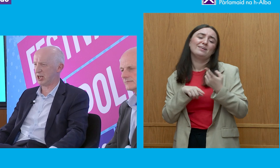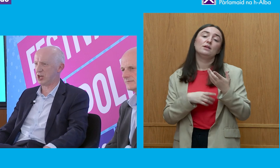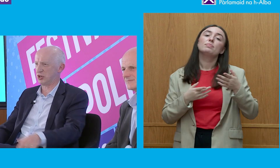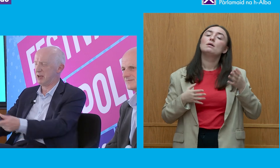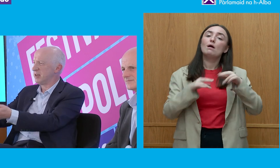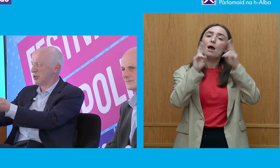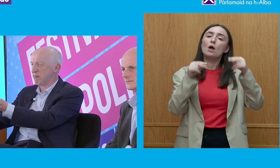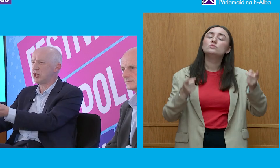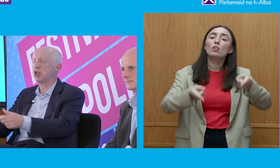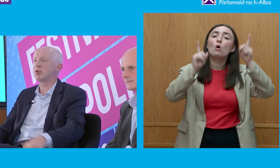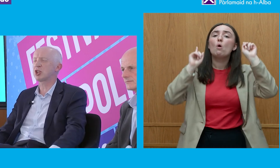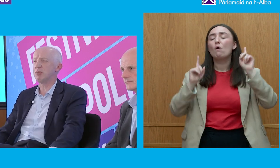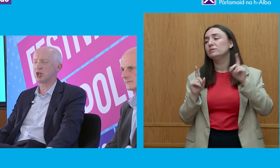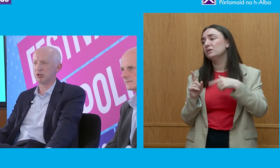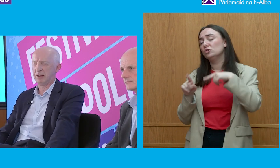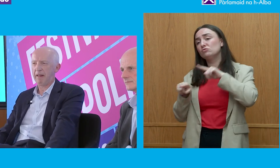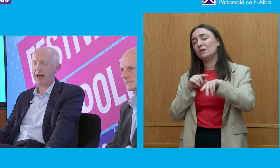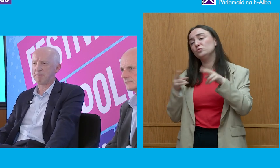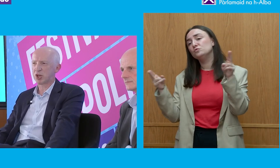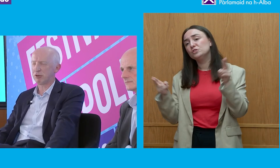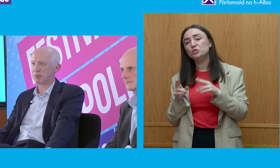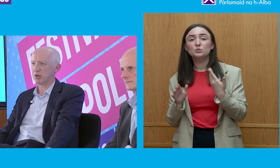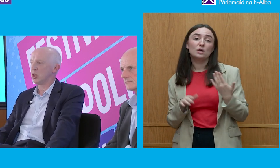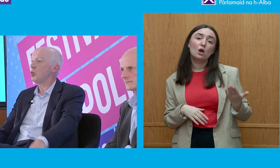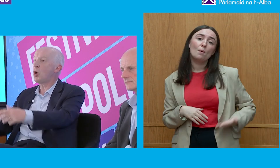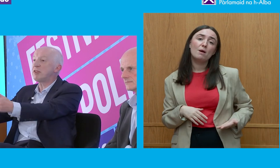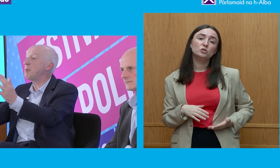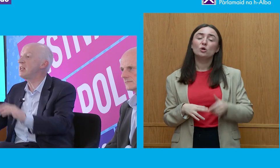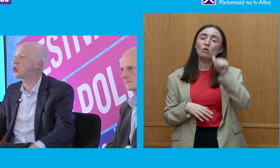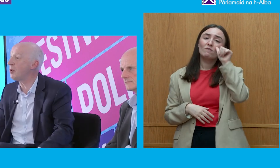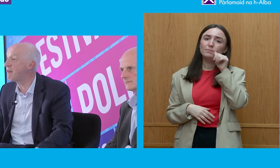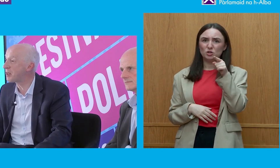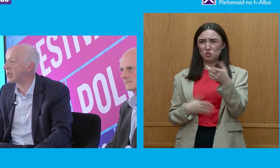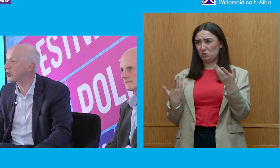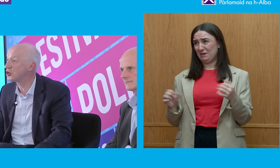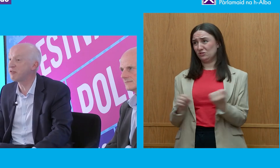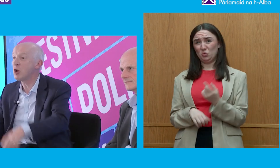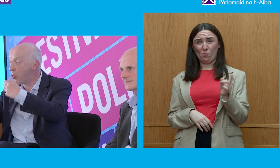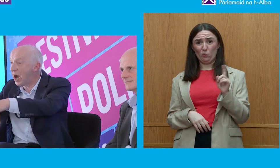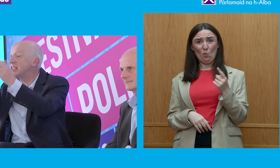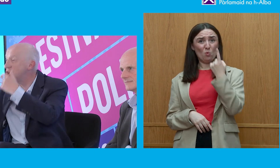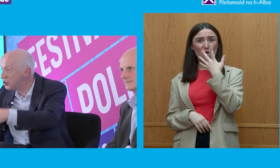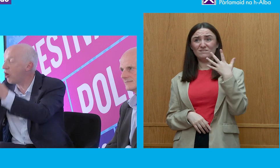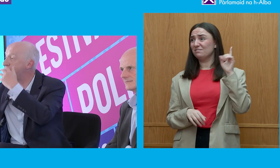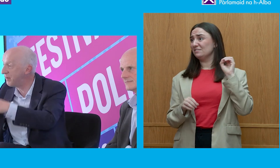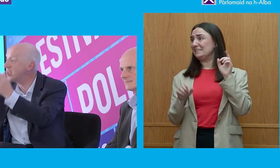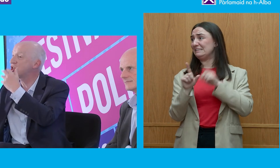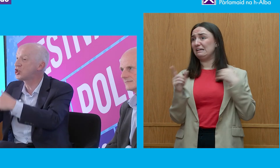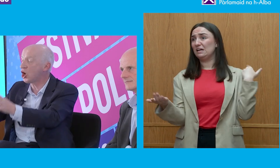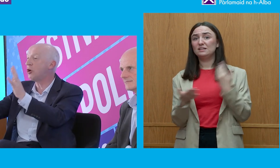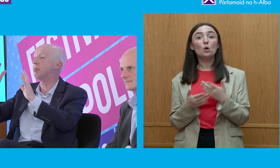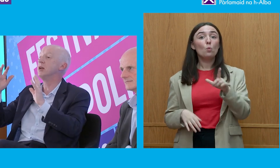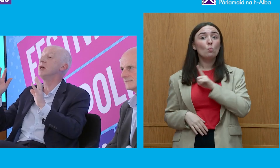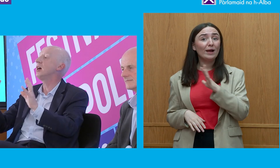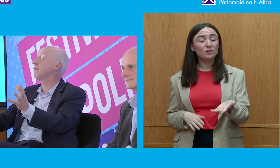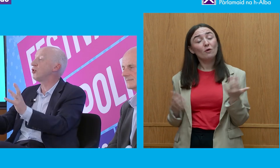representation to reduce commercial corruption what have you been doing for the past 100 why did you not finish